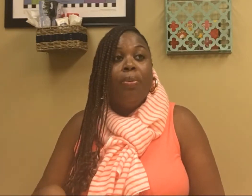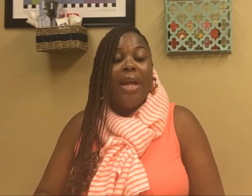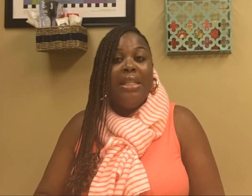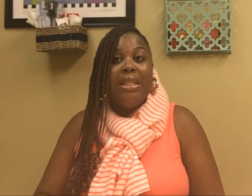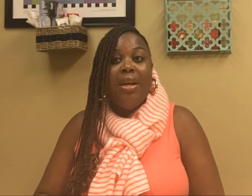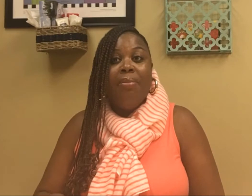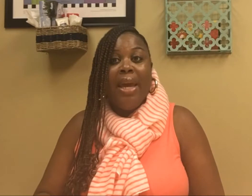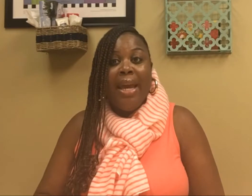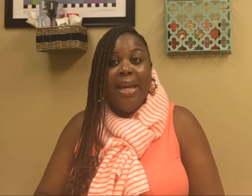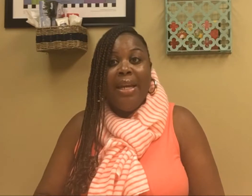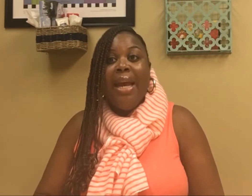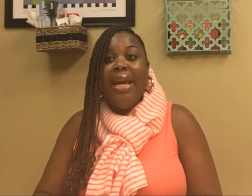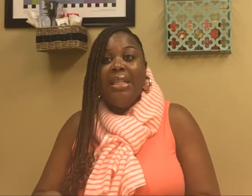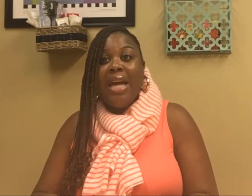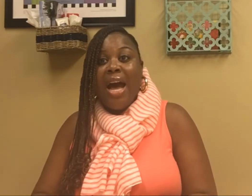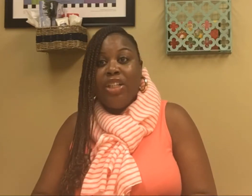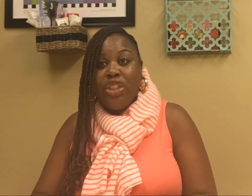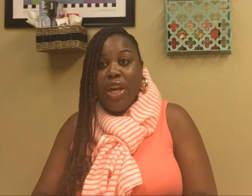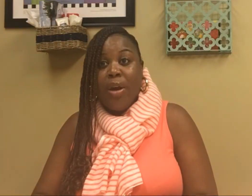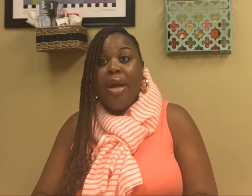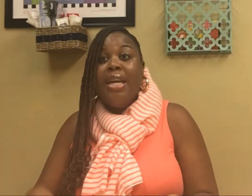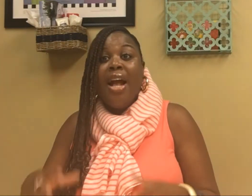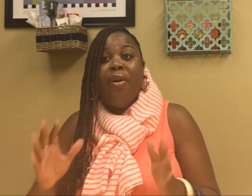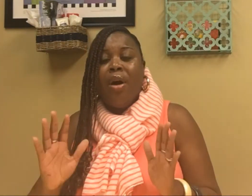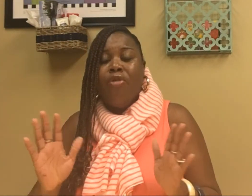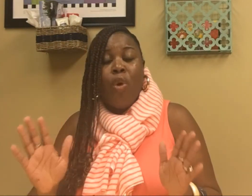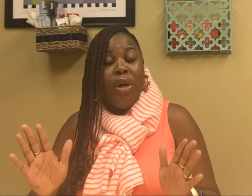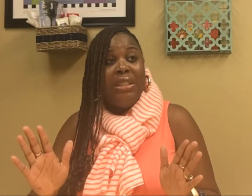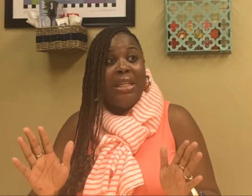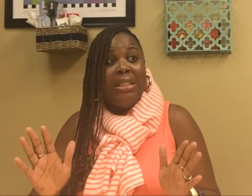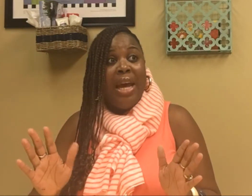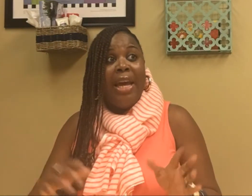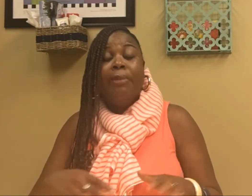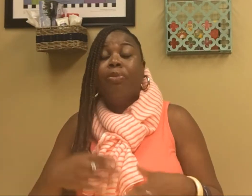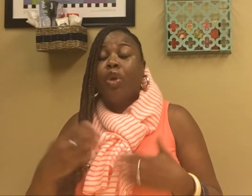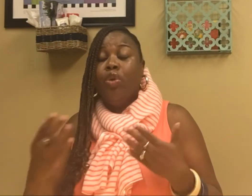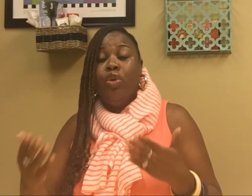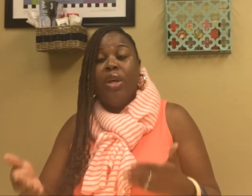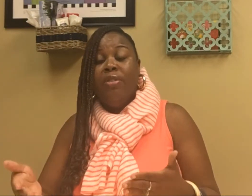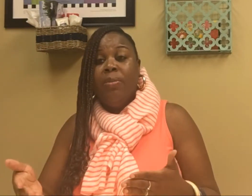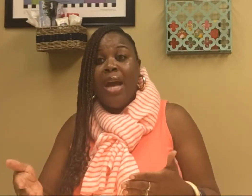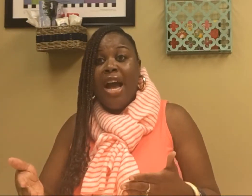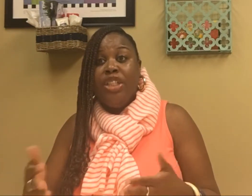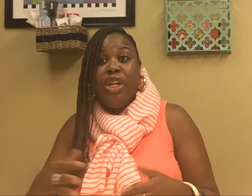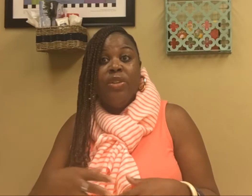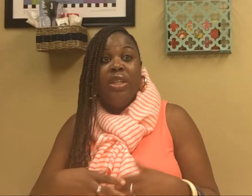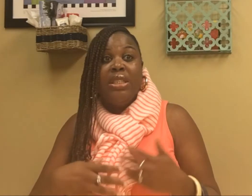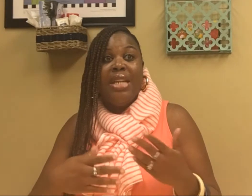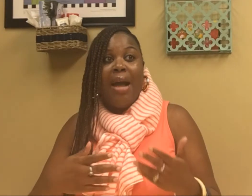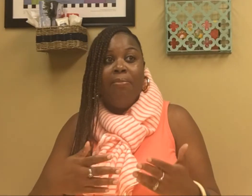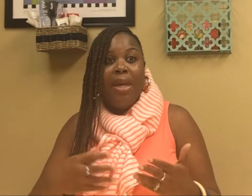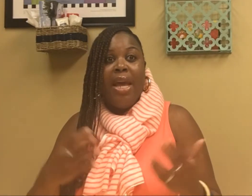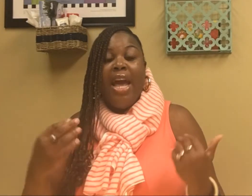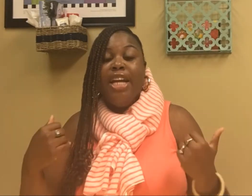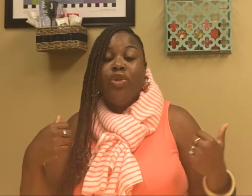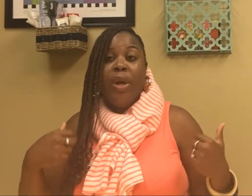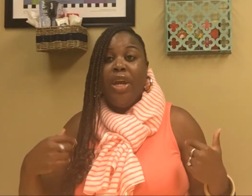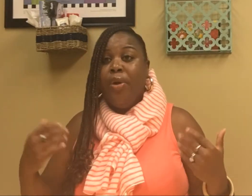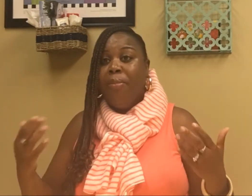place him in his high chair. Now, of course, they say when you give them the high chairs that it's not meant as a way to help